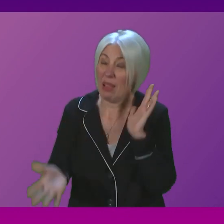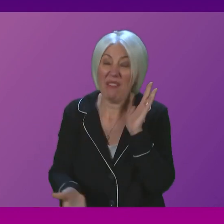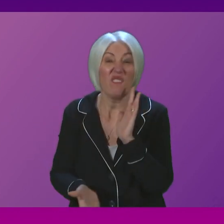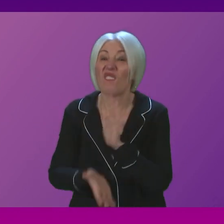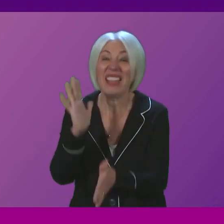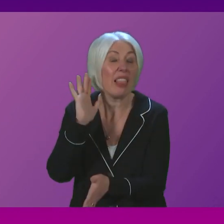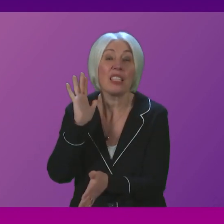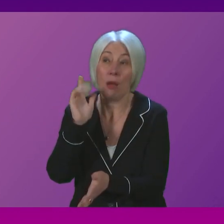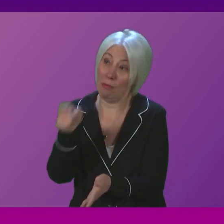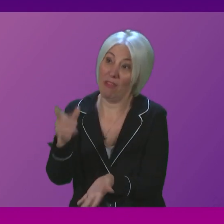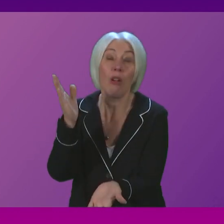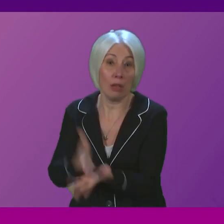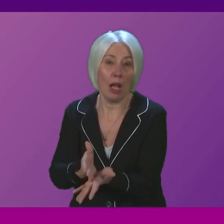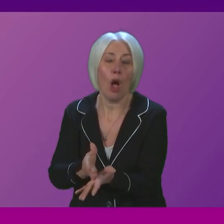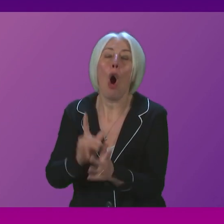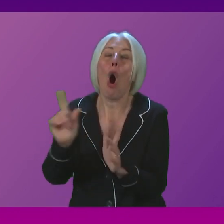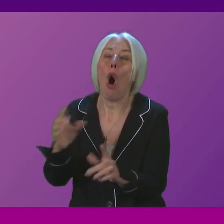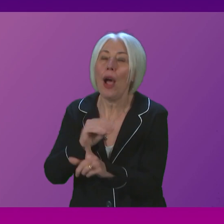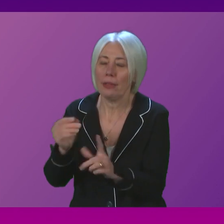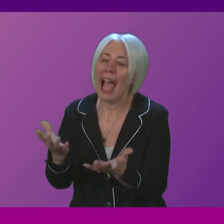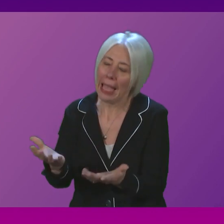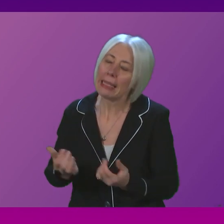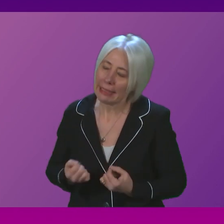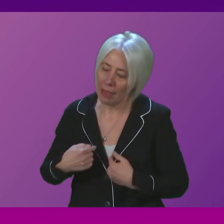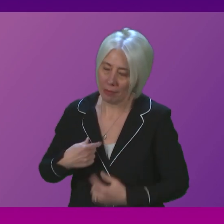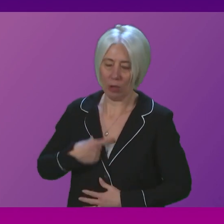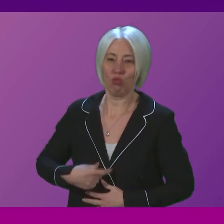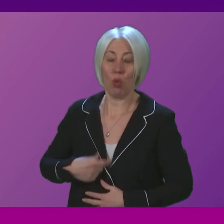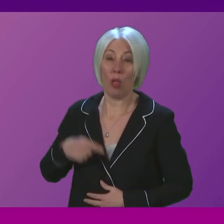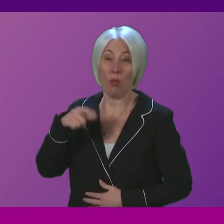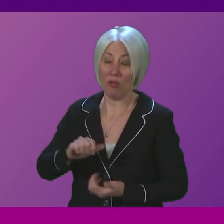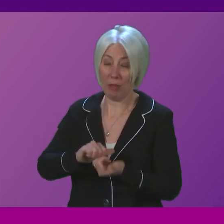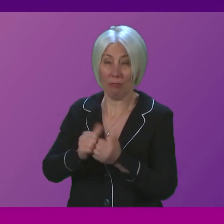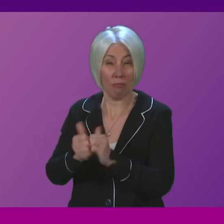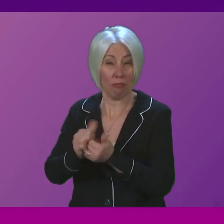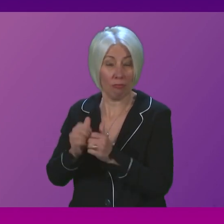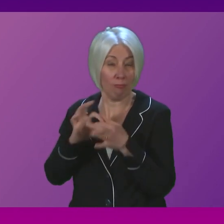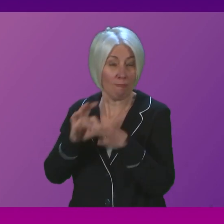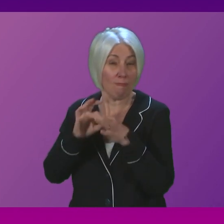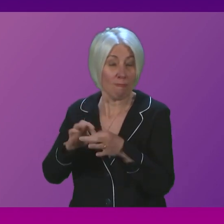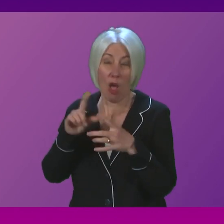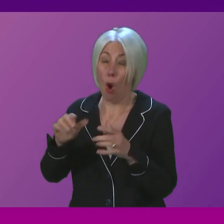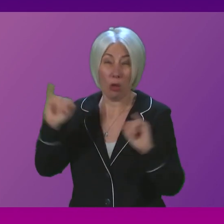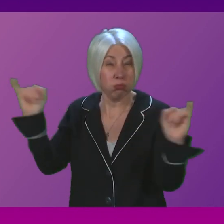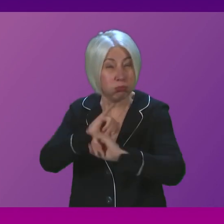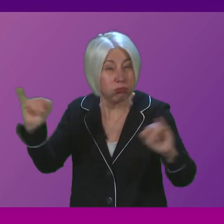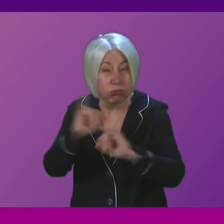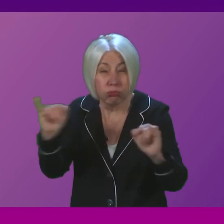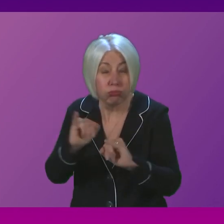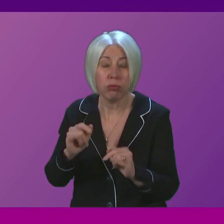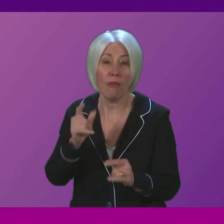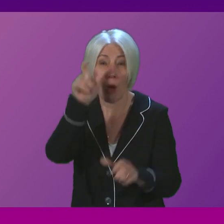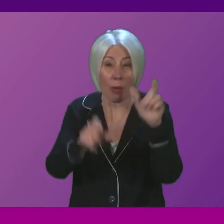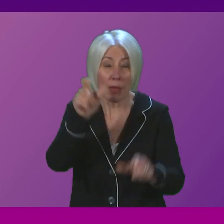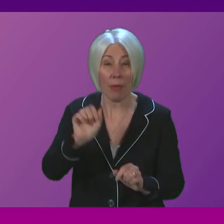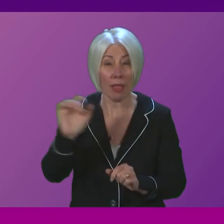it is or acknowledge their role as willing accomplices in the havoc that it has wreaked on the lives of people